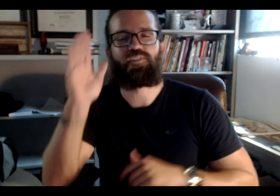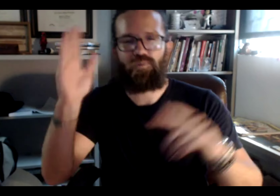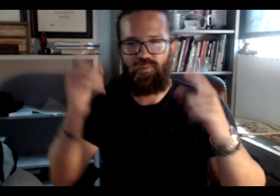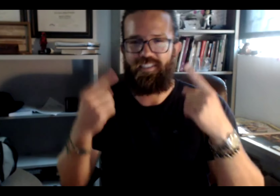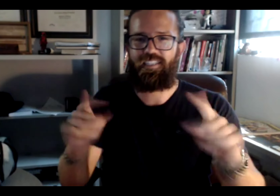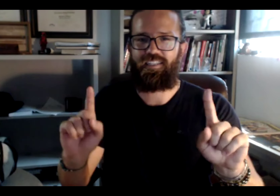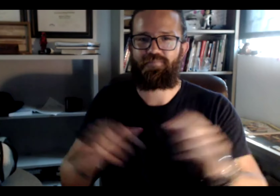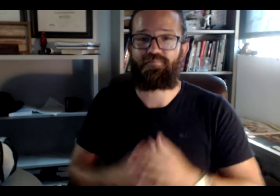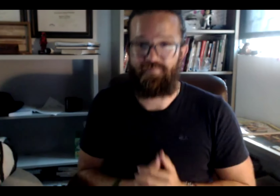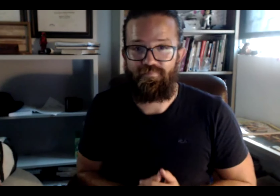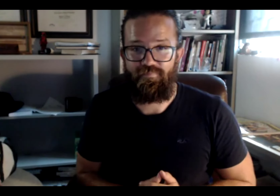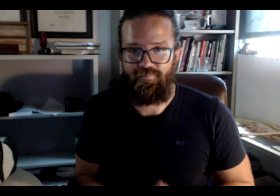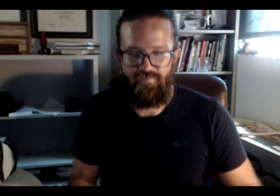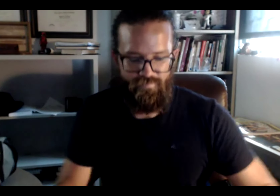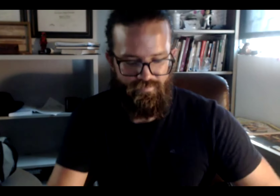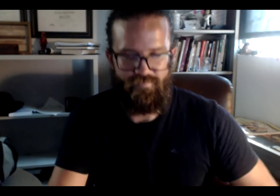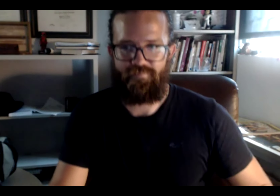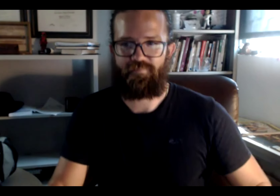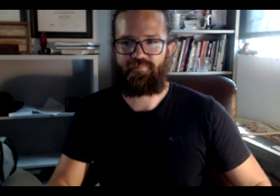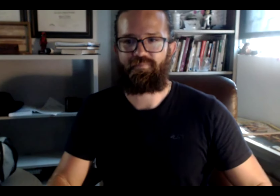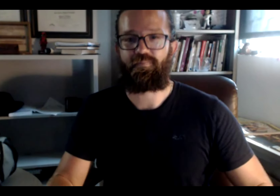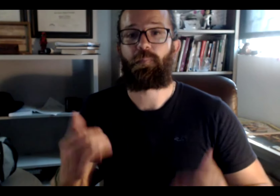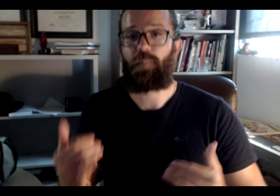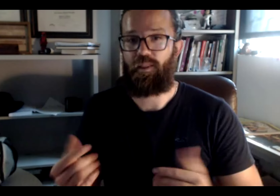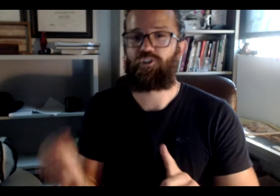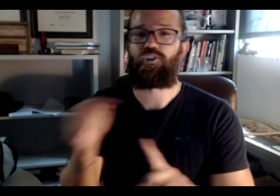time, those types of things. And if you do, you're going to succeed.